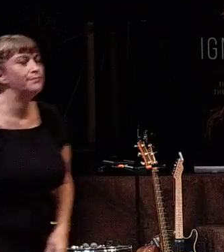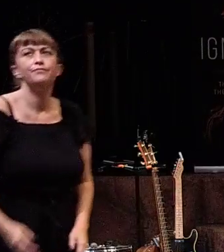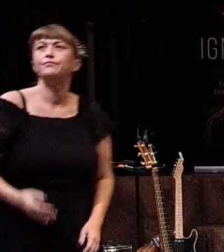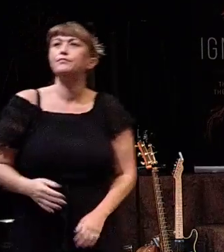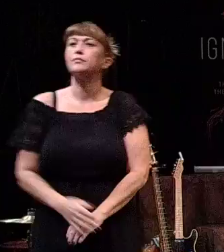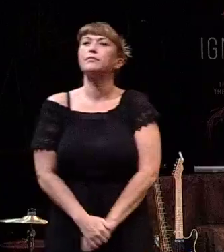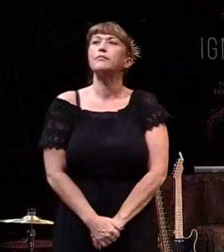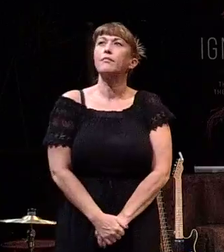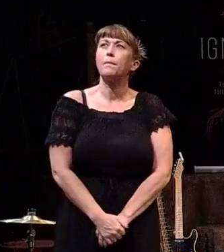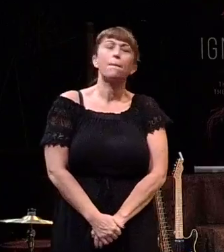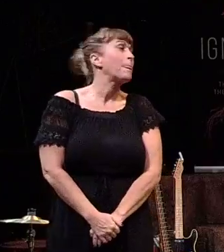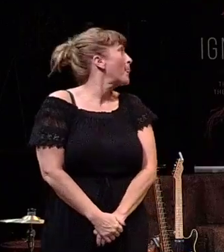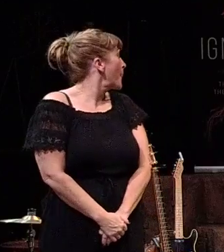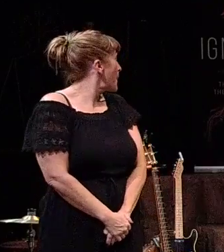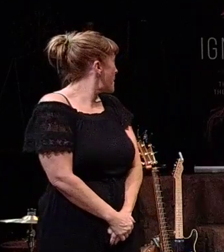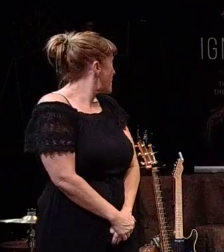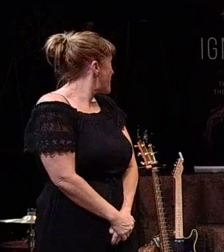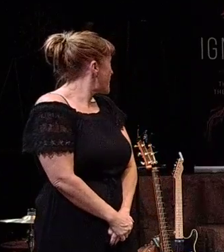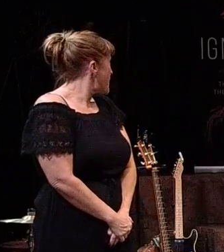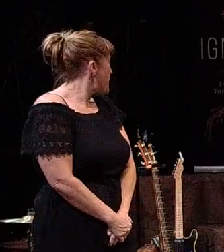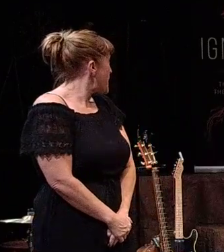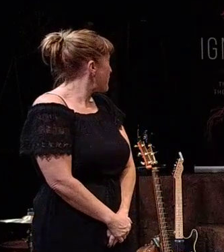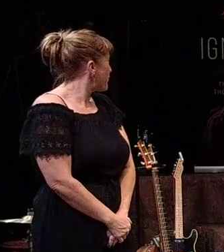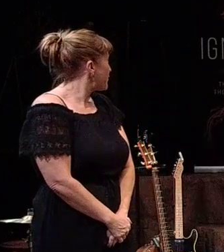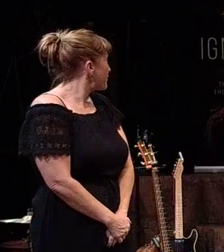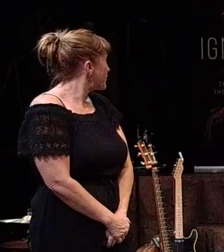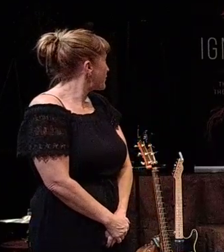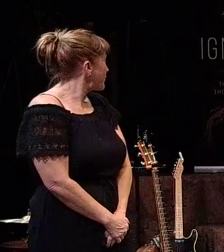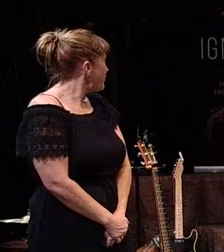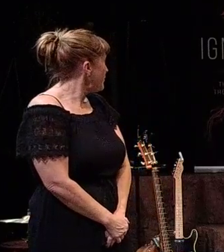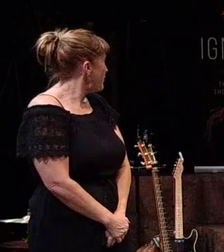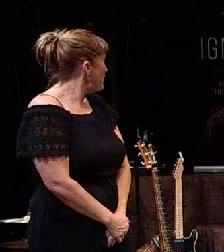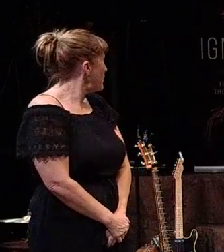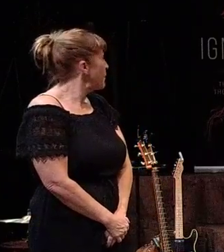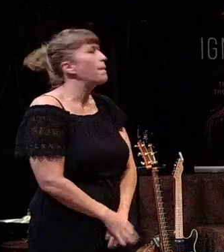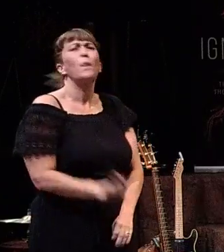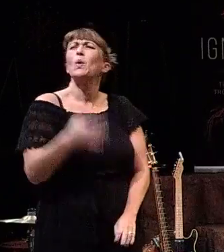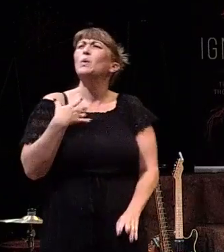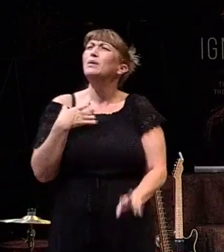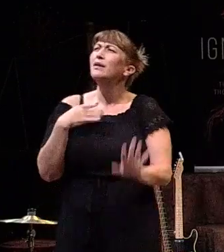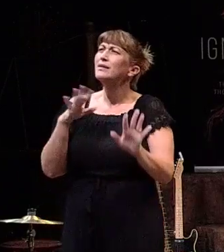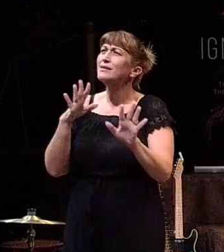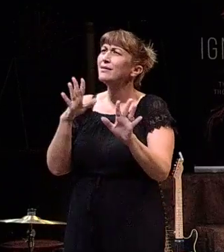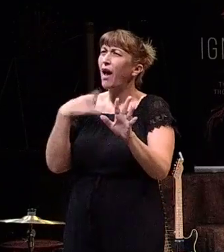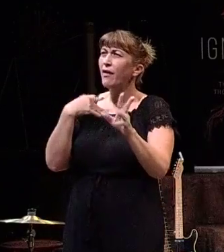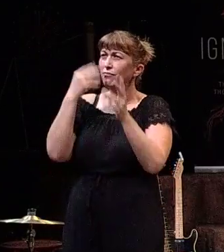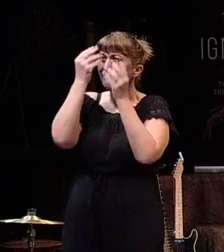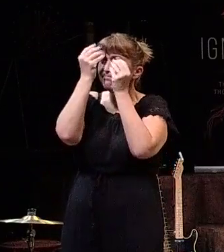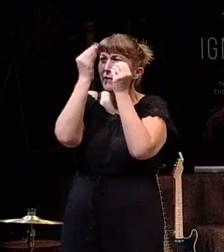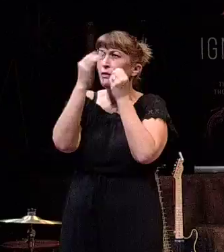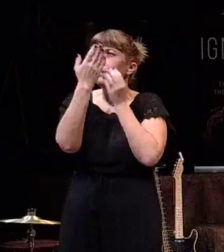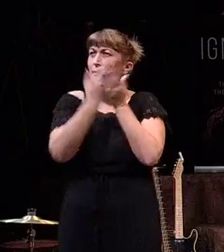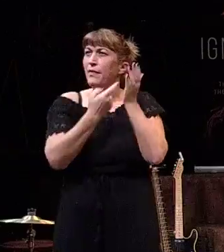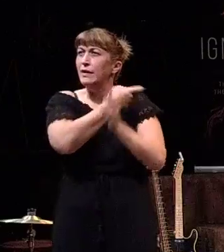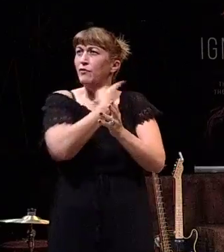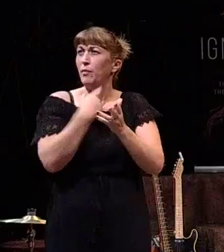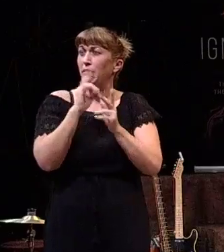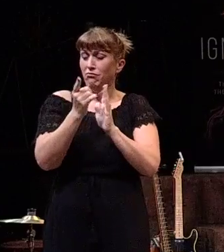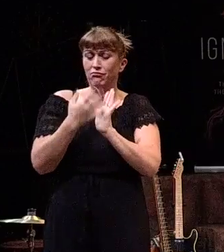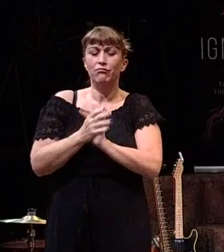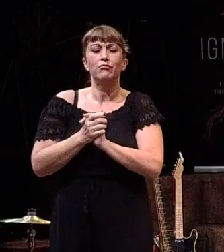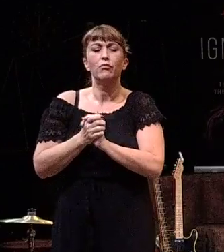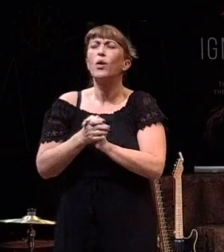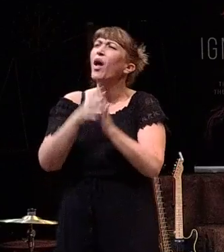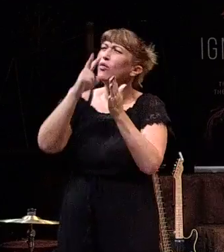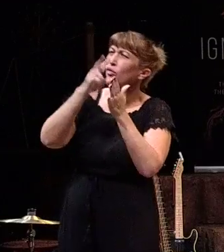who live like this will not inherit the kingdom of God. And so let's kind of unpack some of these things for a little bit. Like when I first read, when